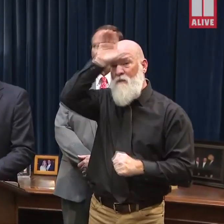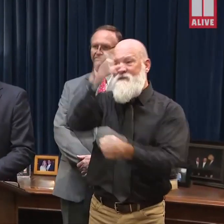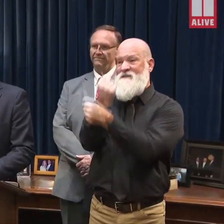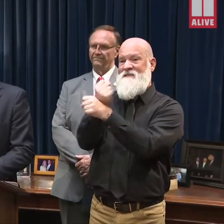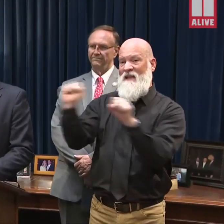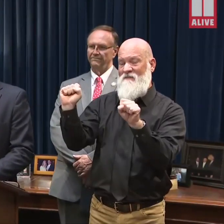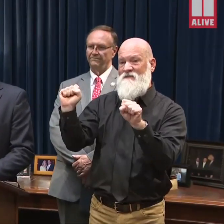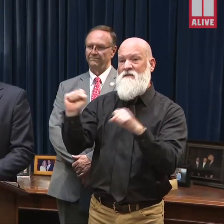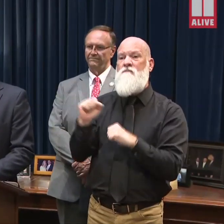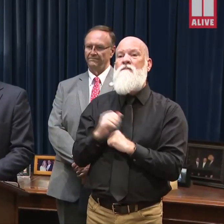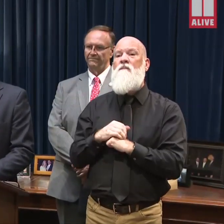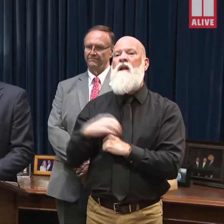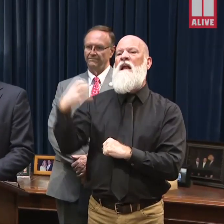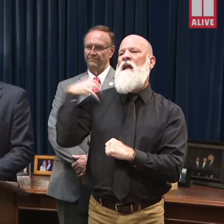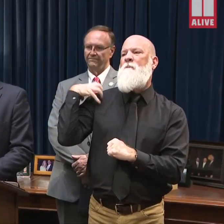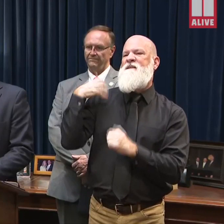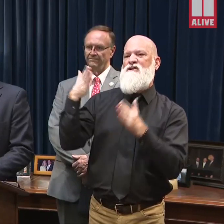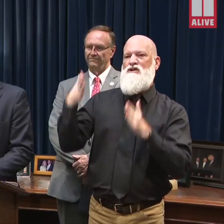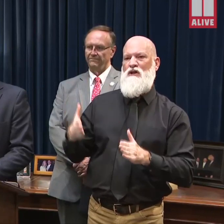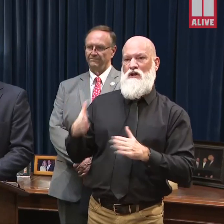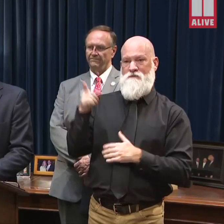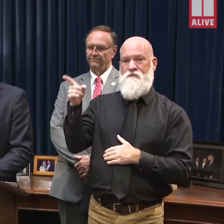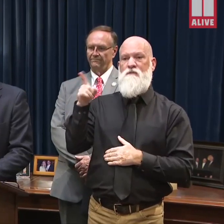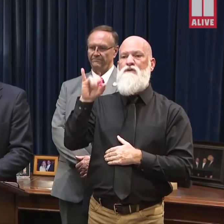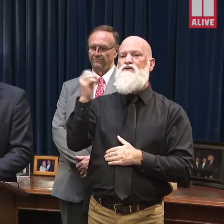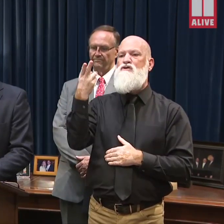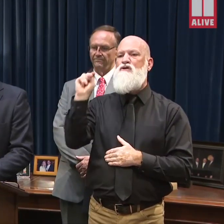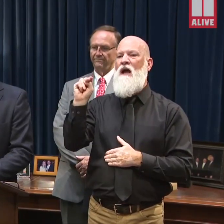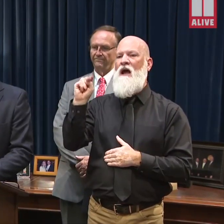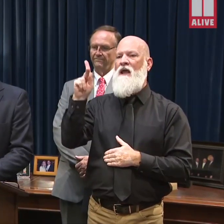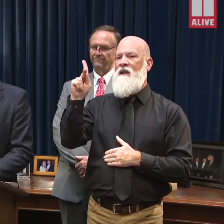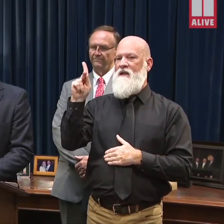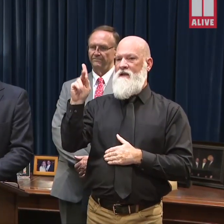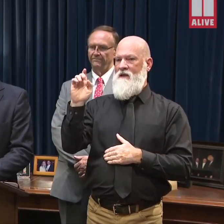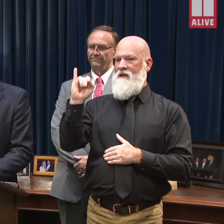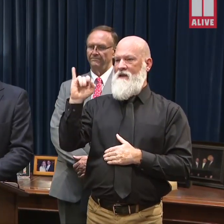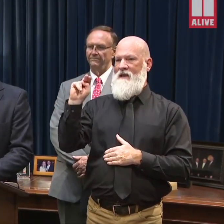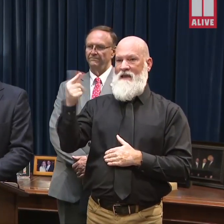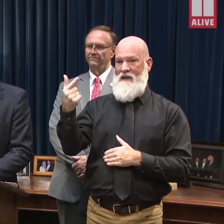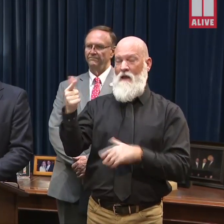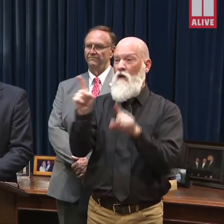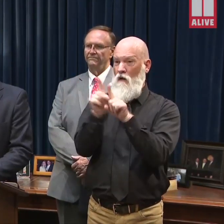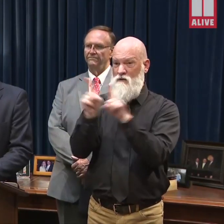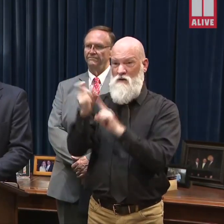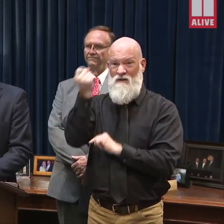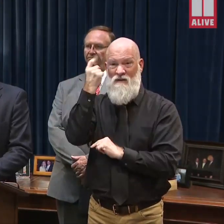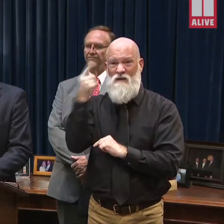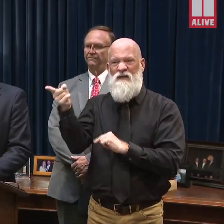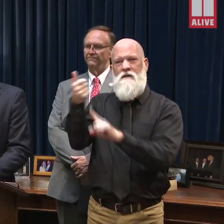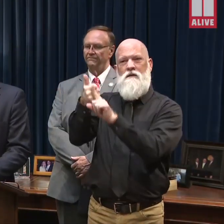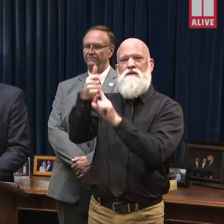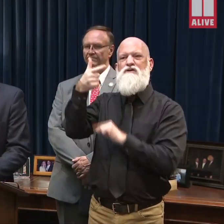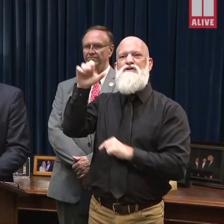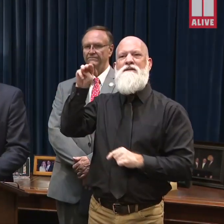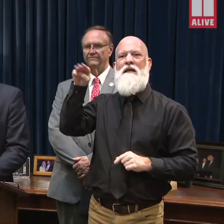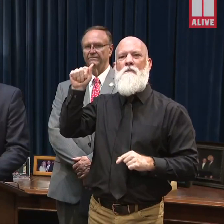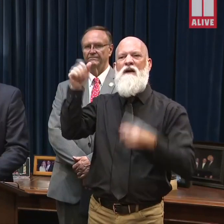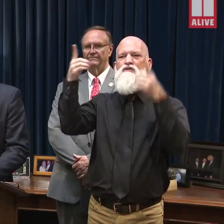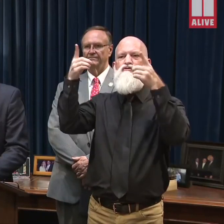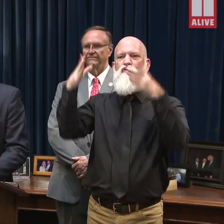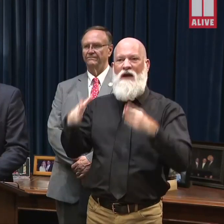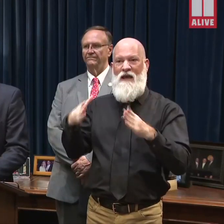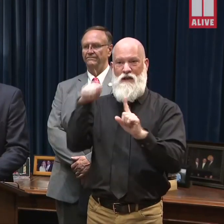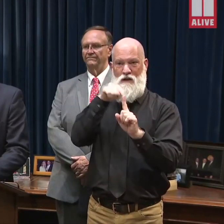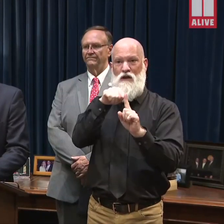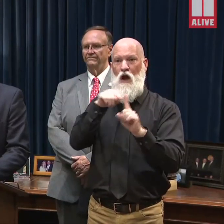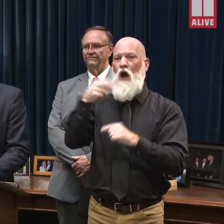Georgia Emergency Management and Homeland Security Director Homer Bryson. As you know, over the last few days, federal, state,